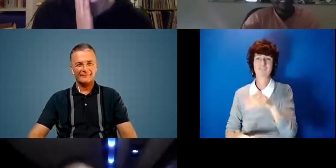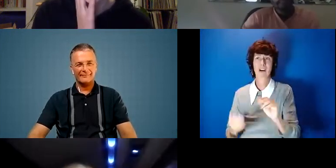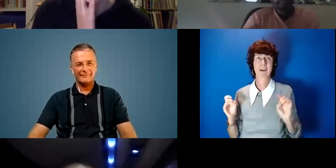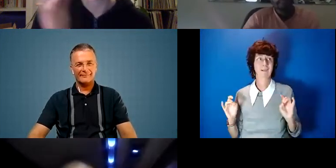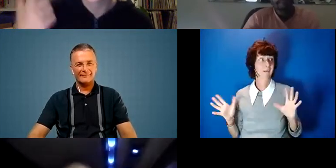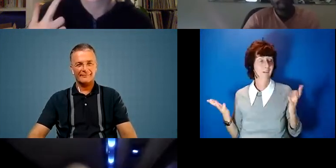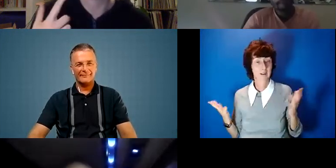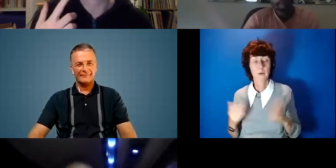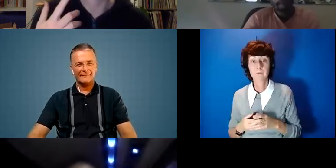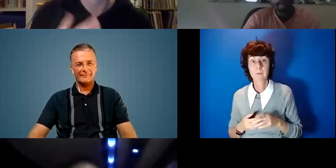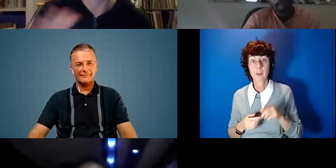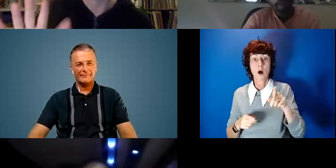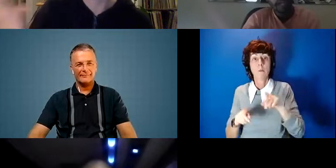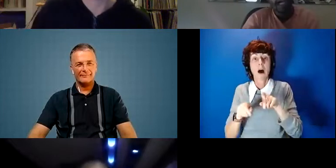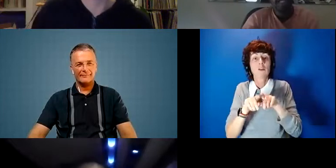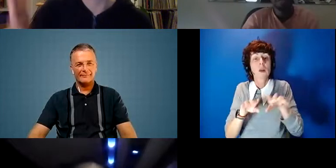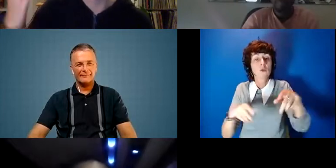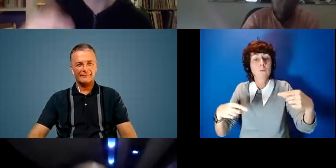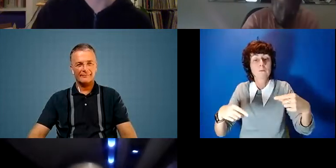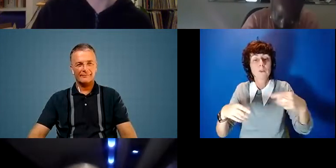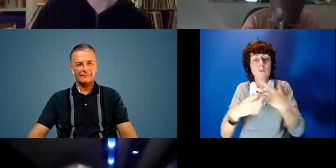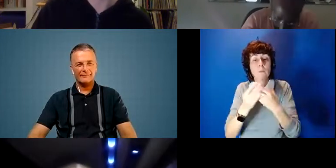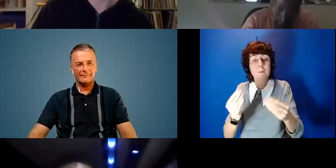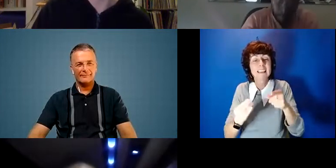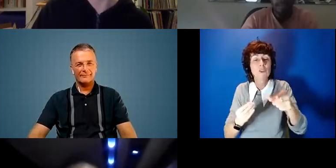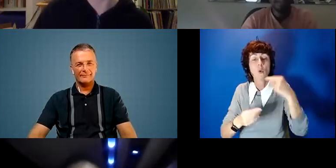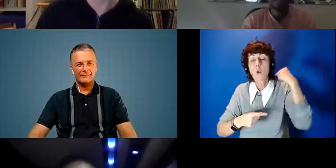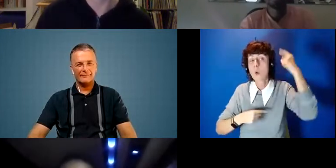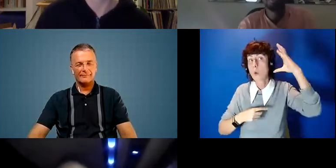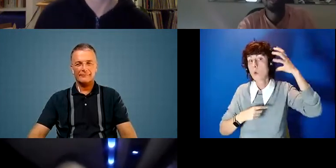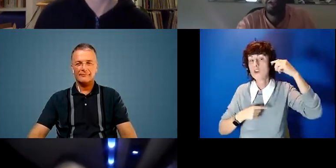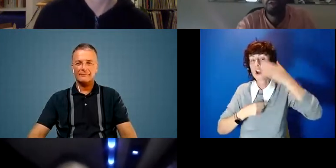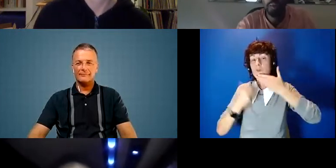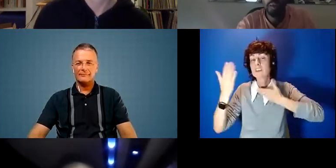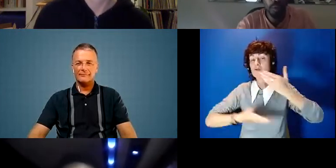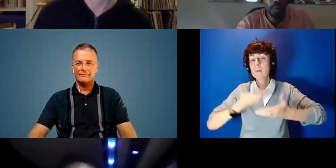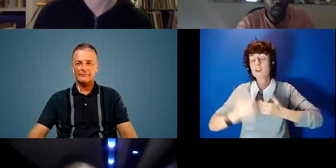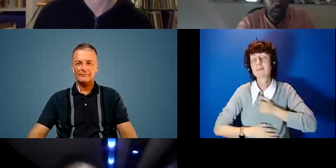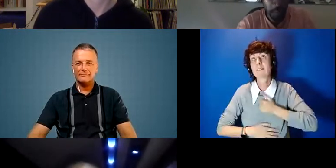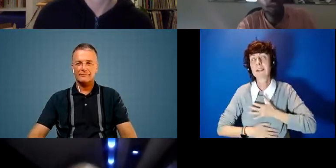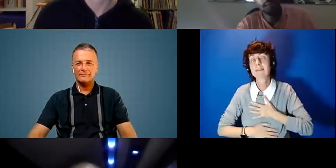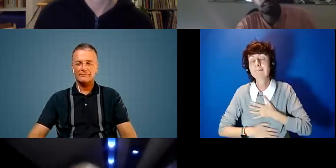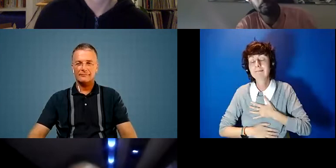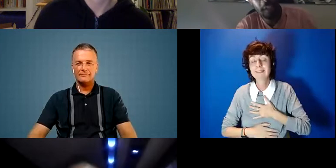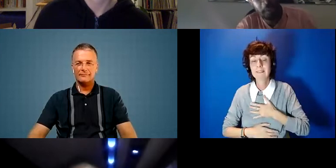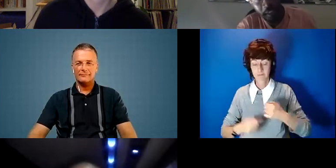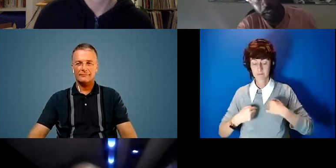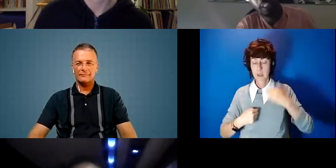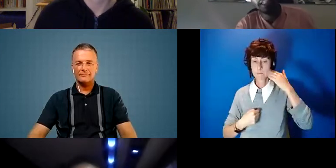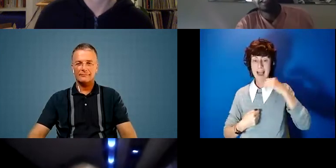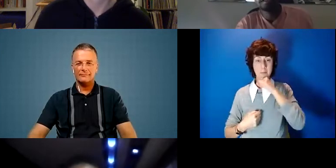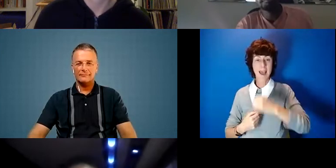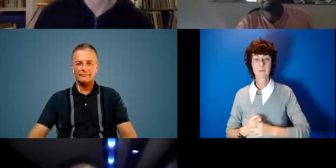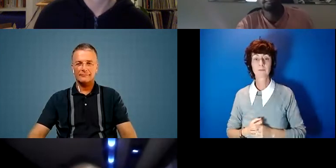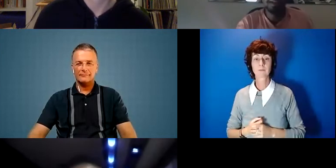just realized you missed doing your audio descriptor so if you wouldn't mind I'll pass it back to you to do a quick one. Apologies I sure will do. So I'm a black male.